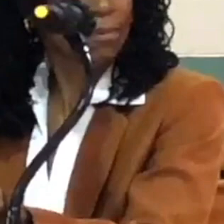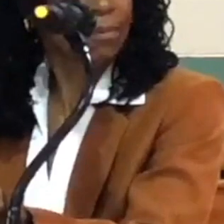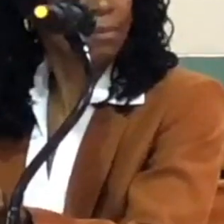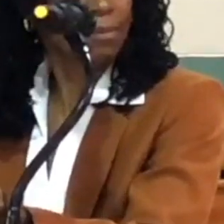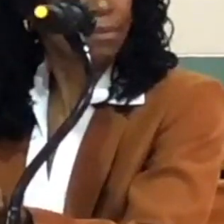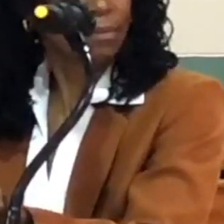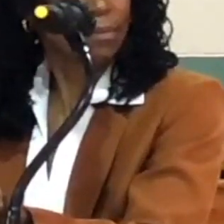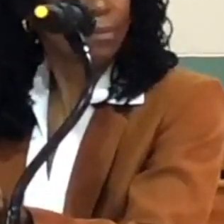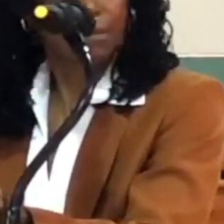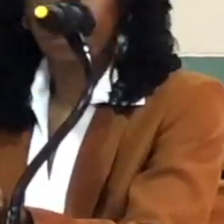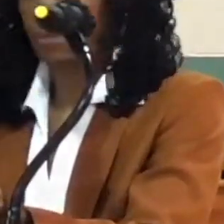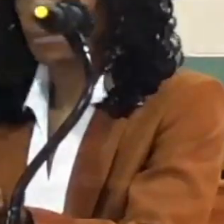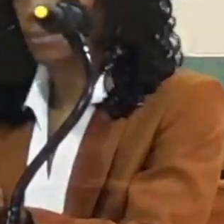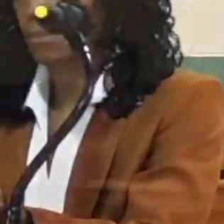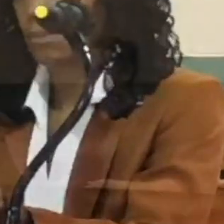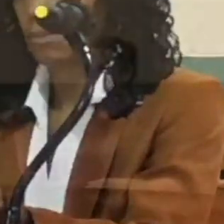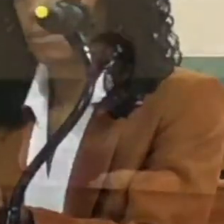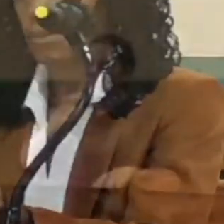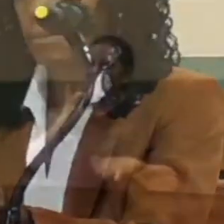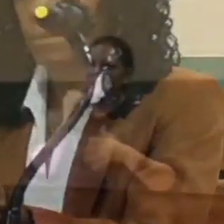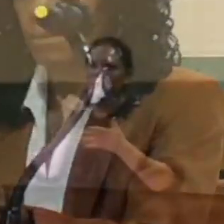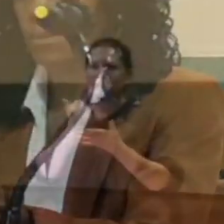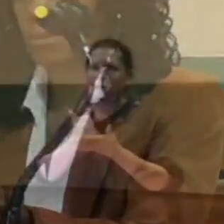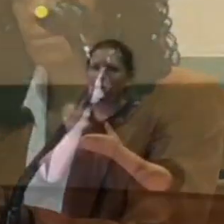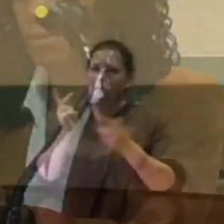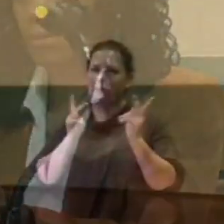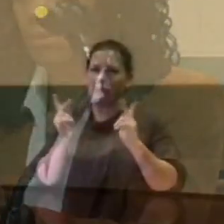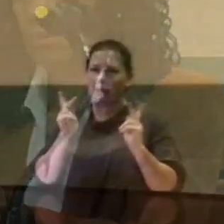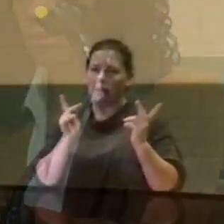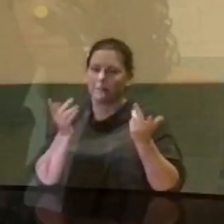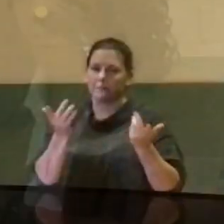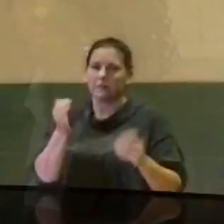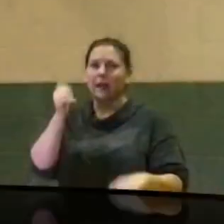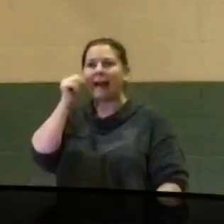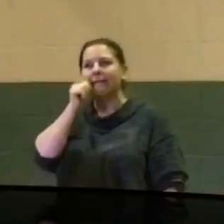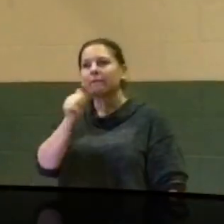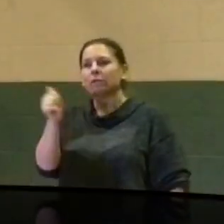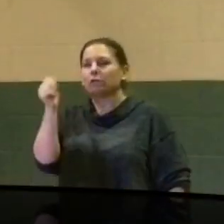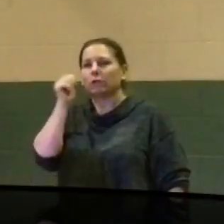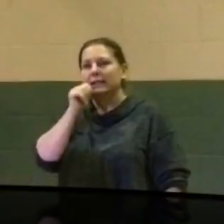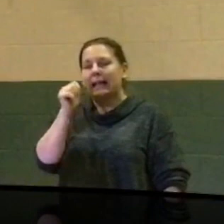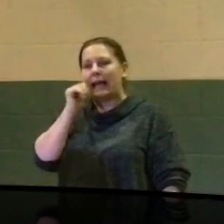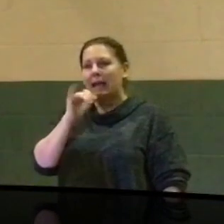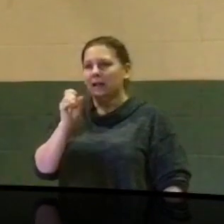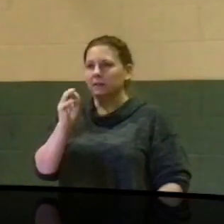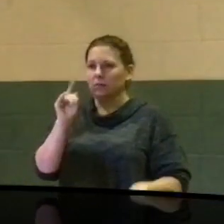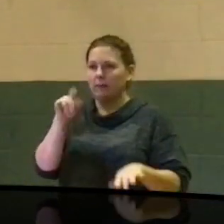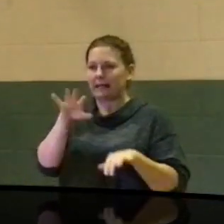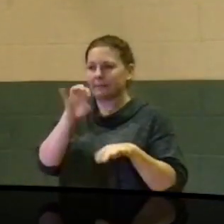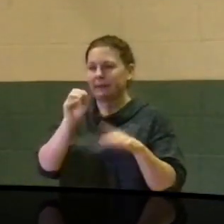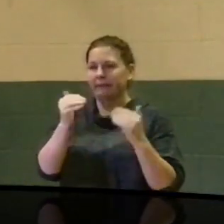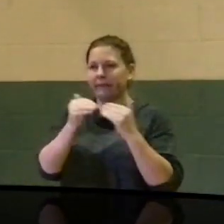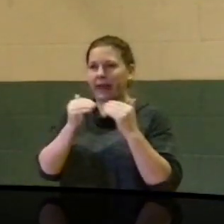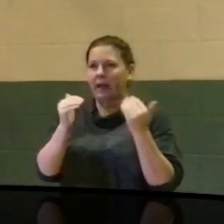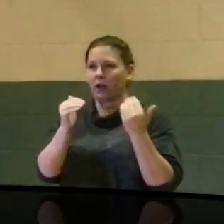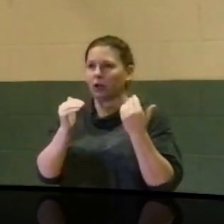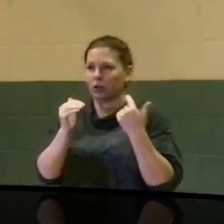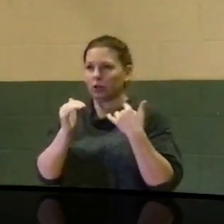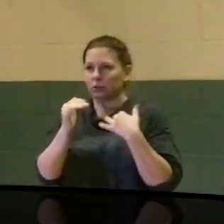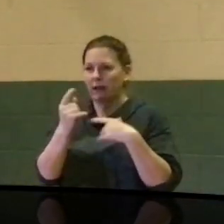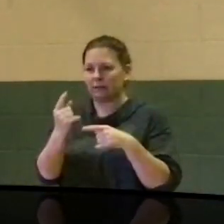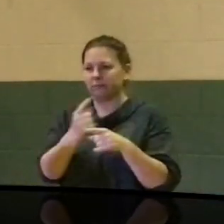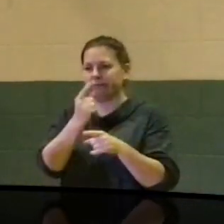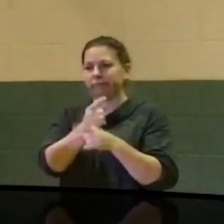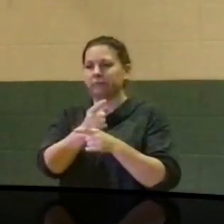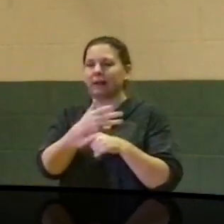You just serve people every day fairly and equitably as